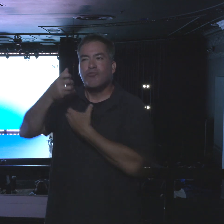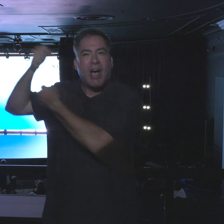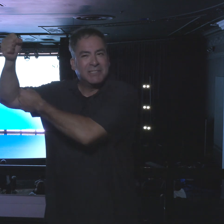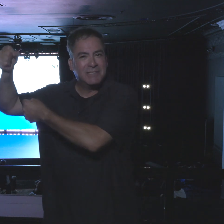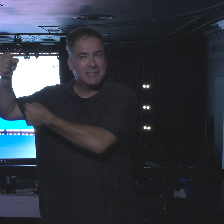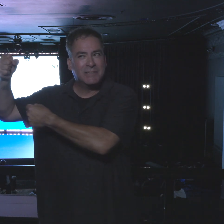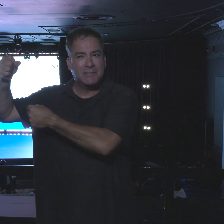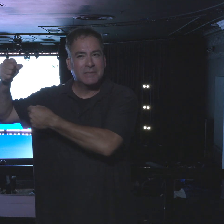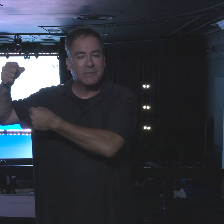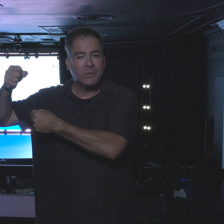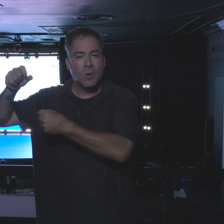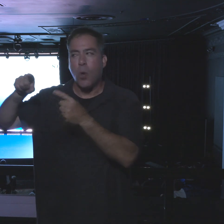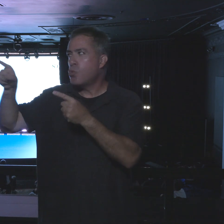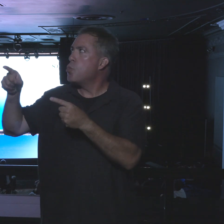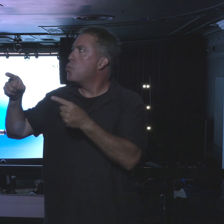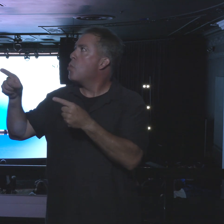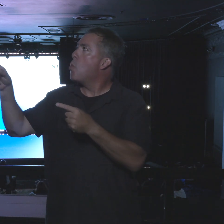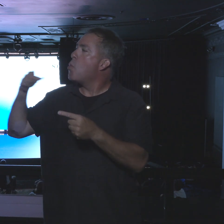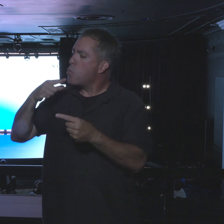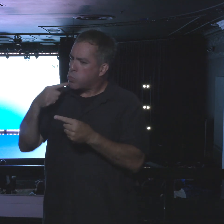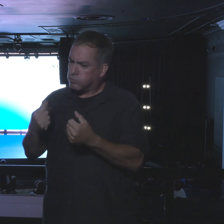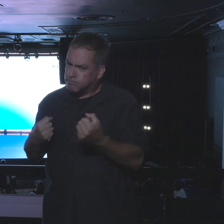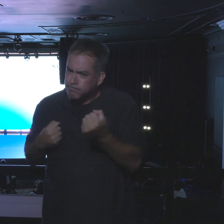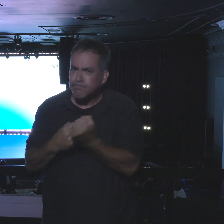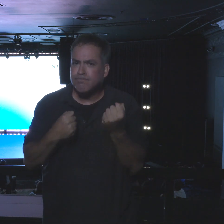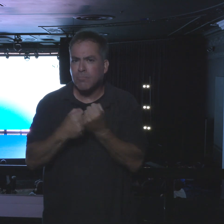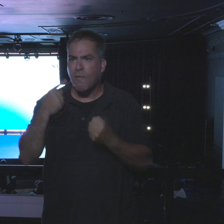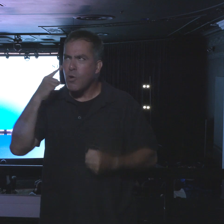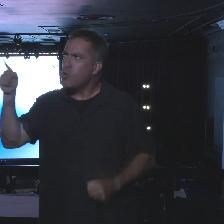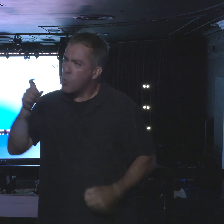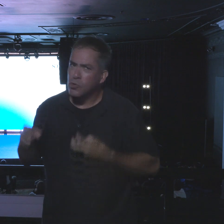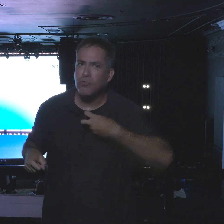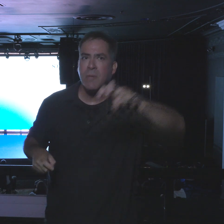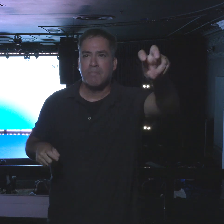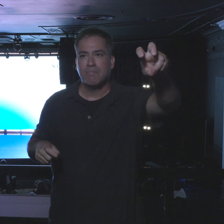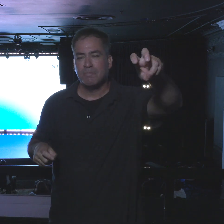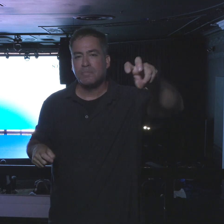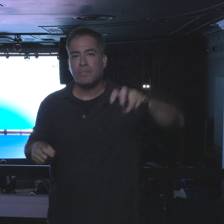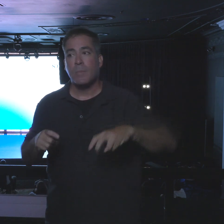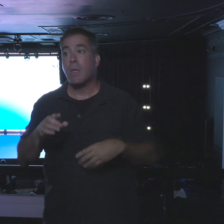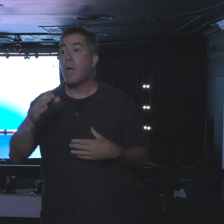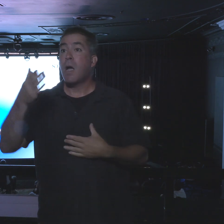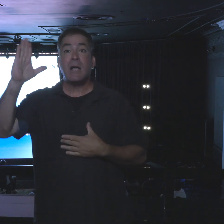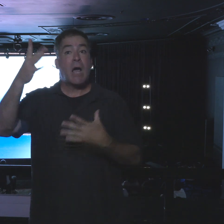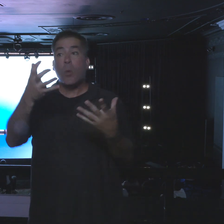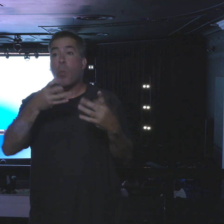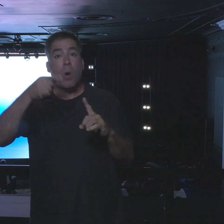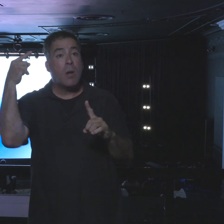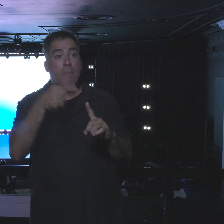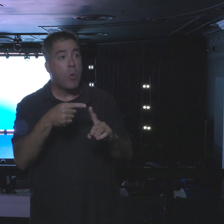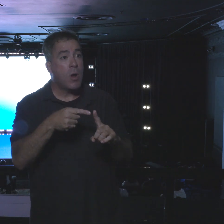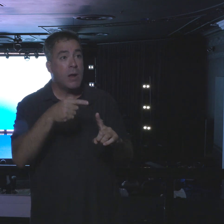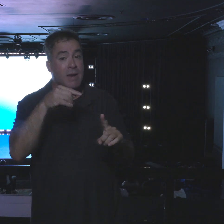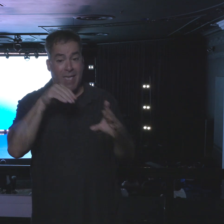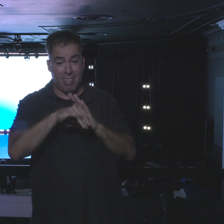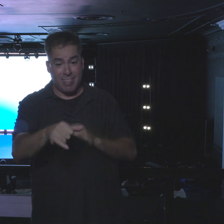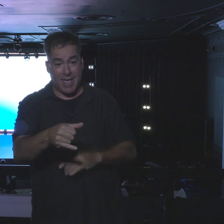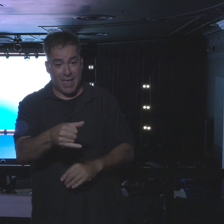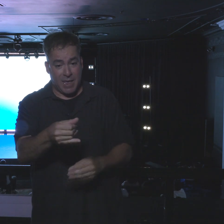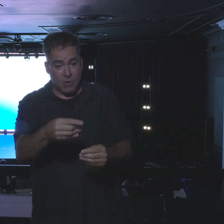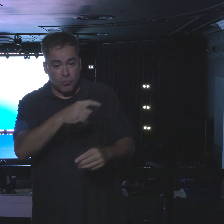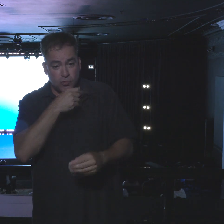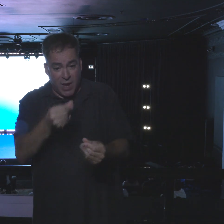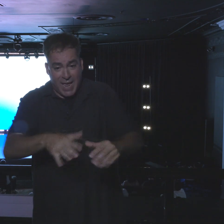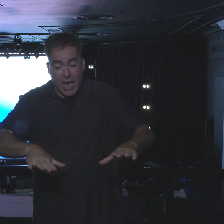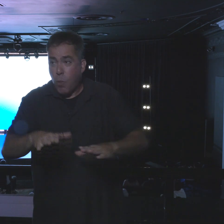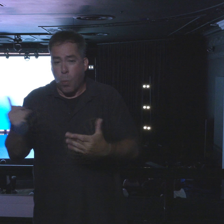who went ahead of you on the journey. All God wanted to do in that desert was to